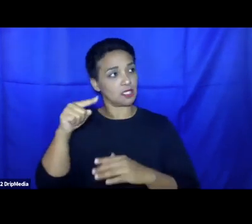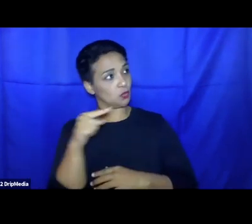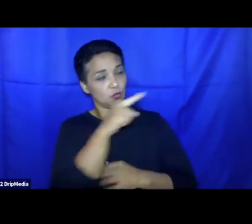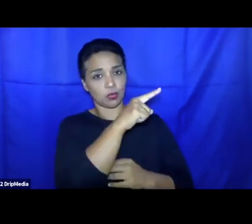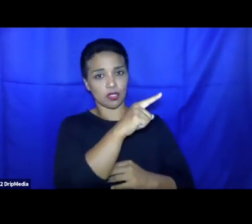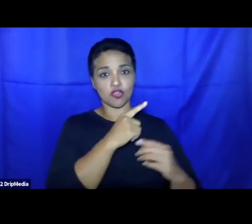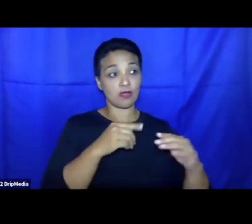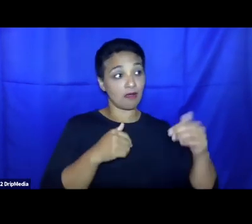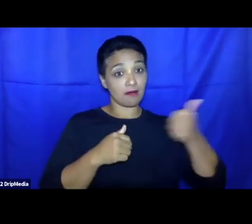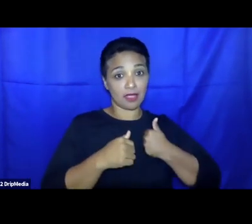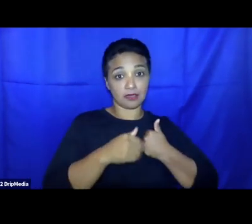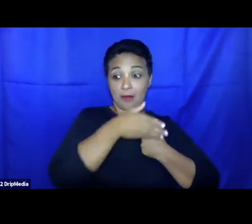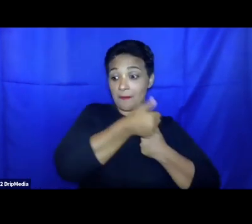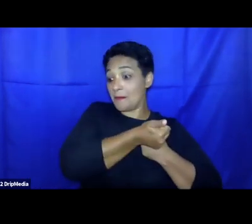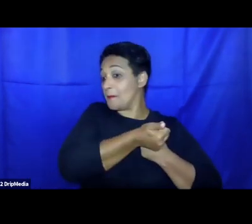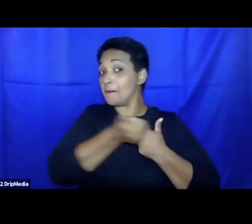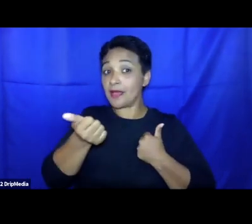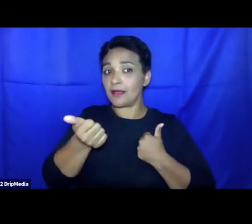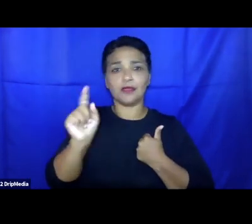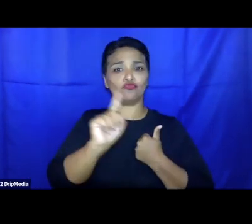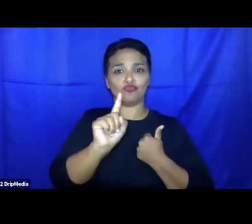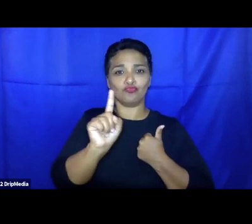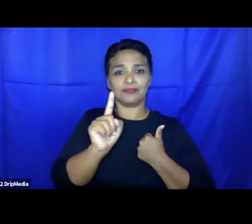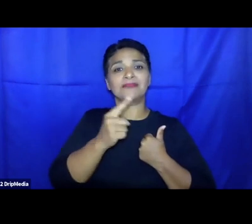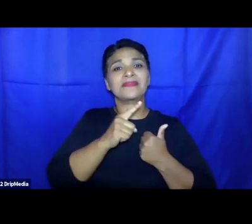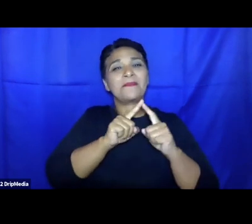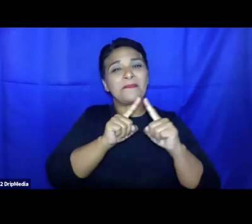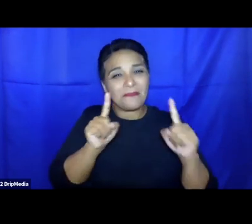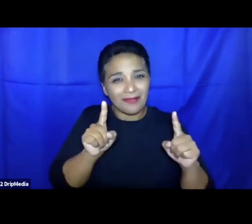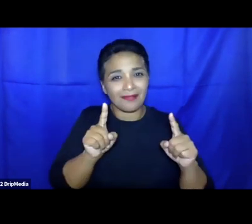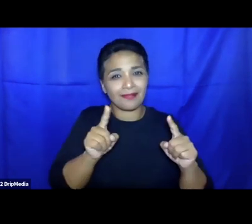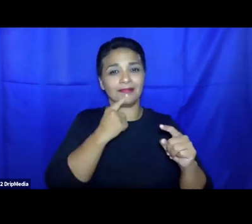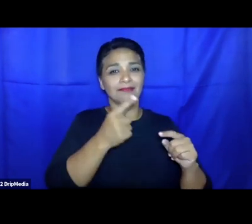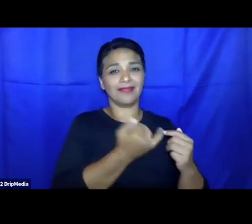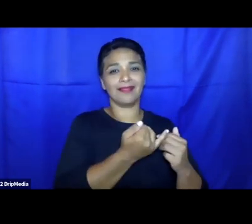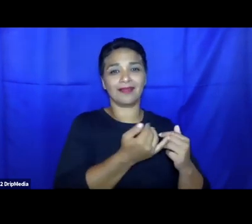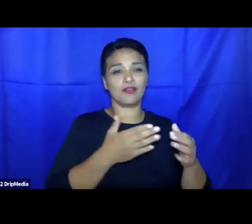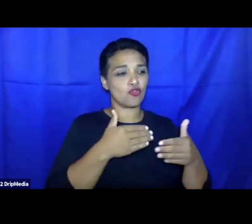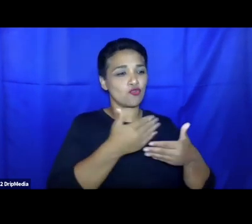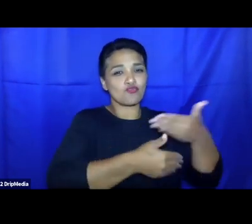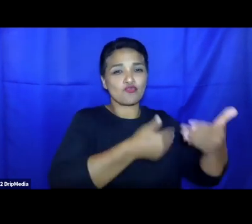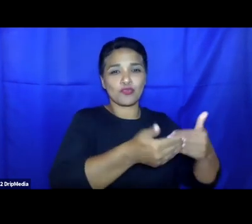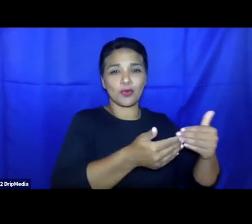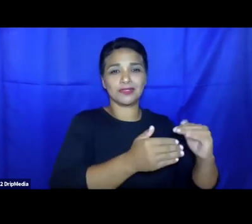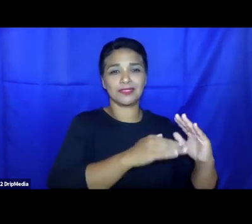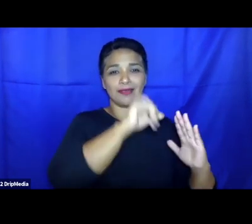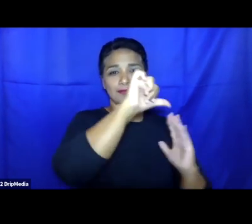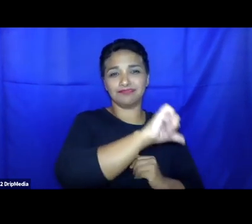won't be deflected back, but they will be shunted into an inferior process that is considered to be a fast track to no.